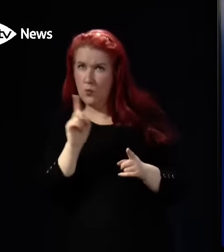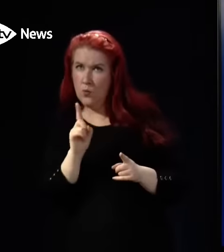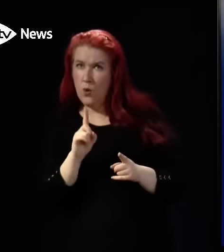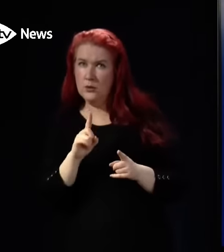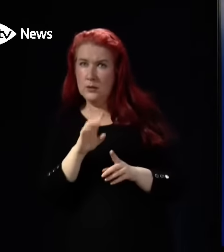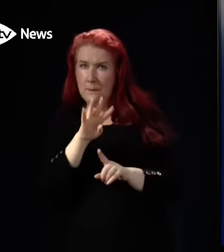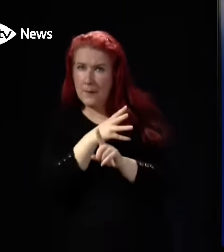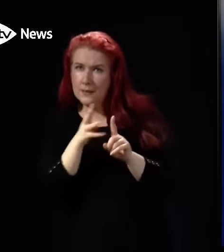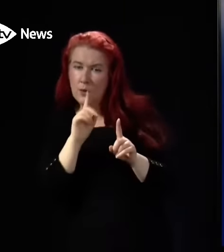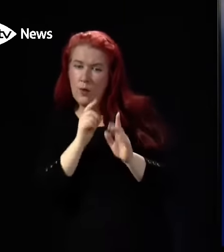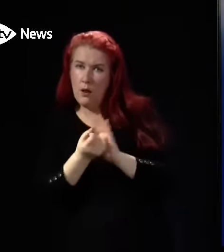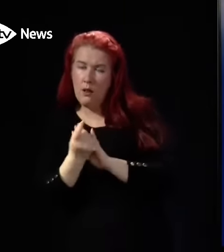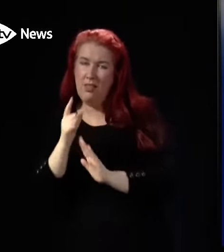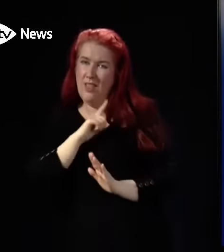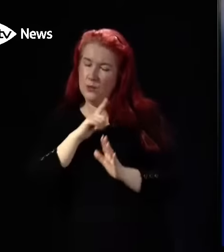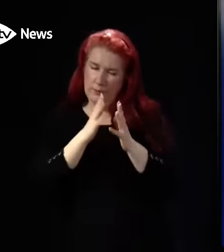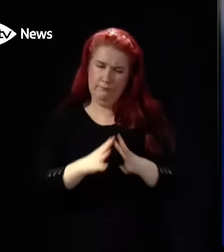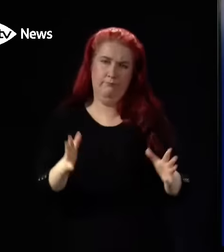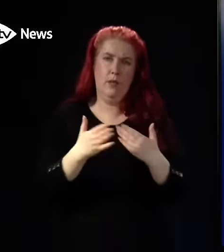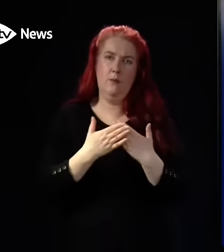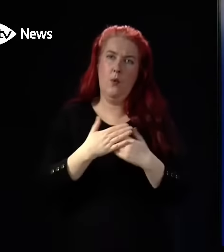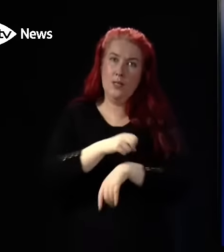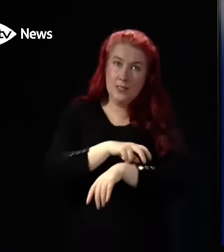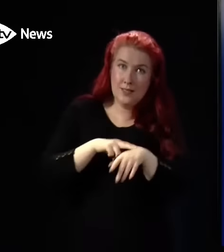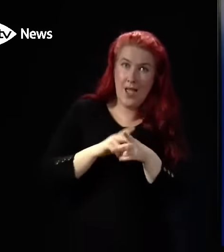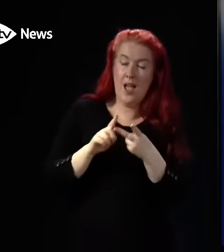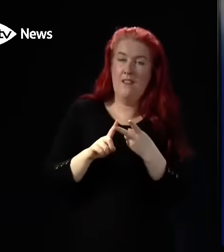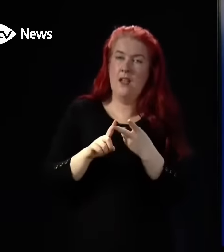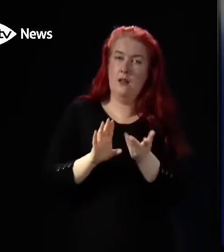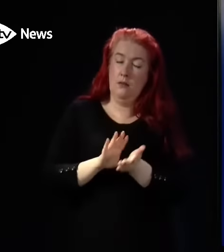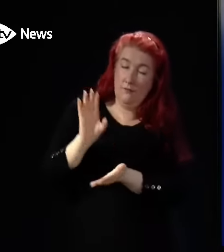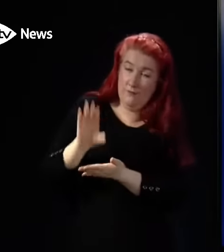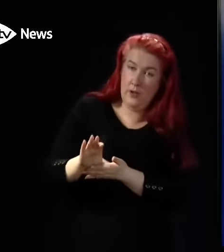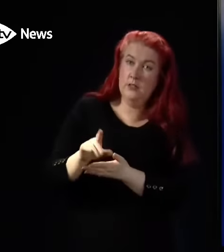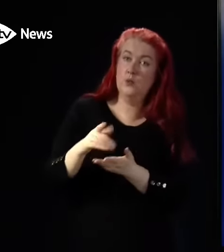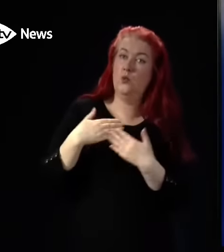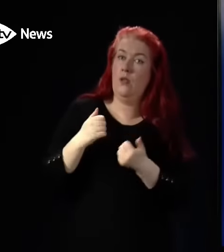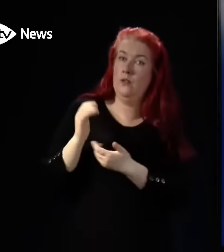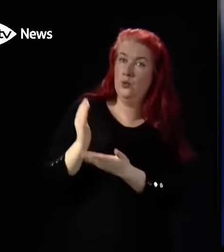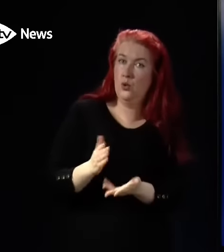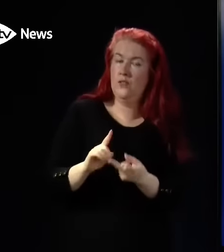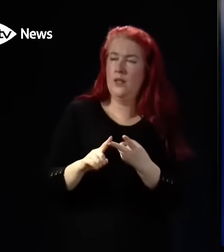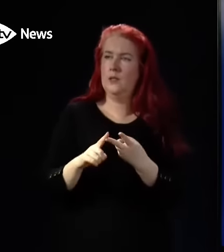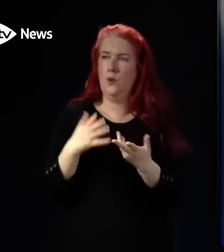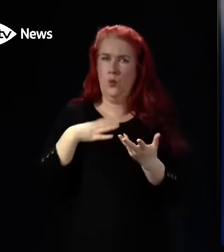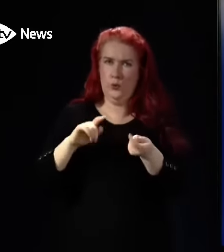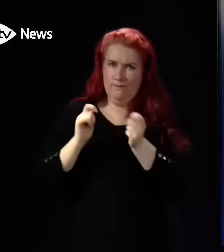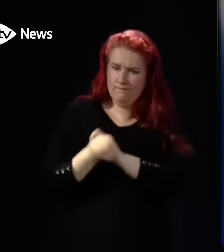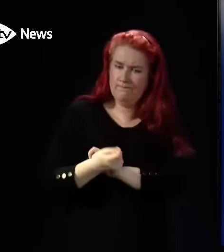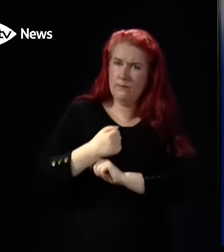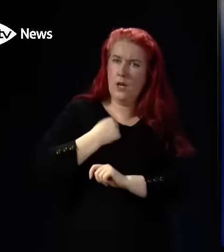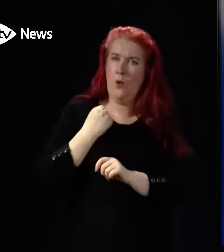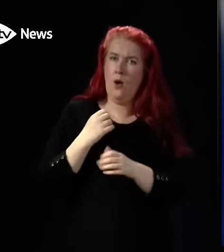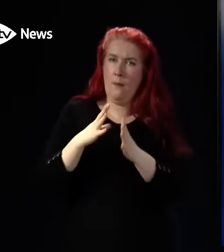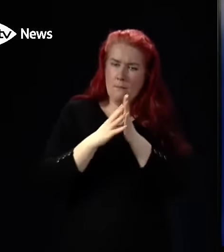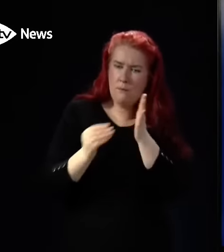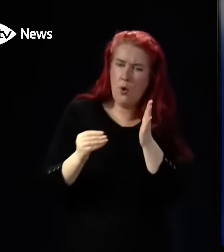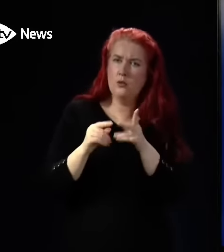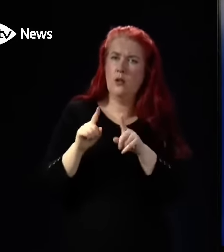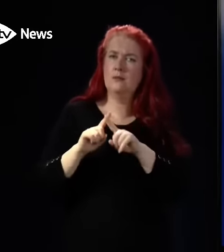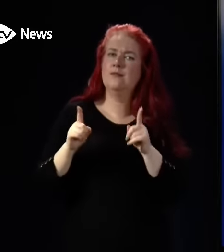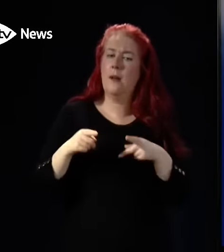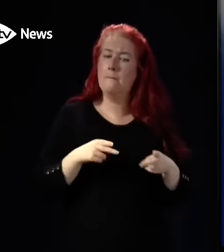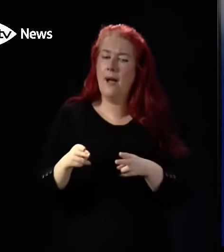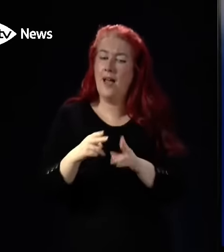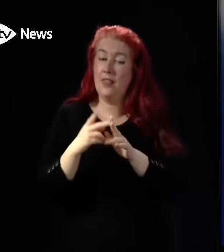That's why we're constantly increasing staffing numbers and the funding, going to our health service, reforming models and pathways of care.